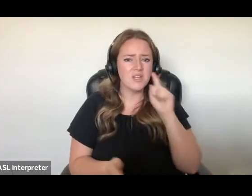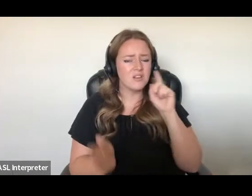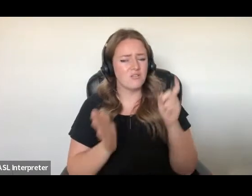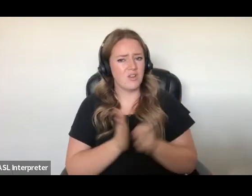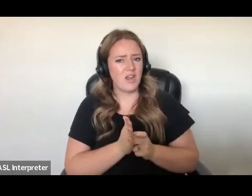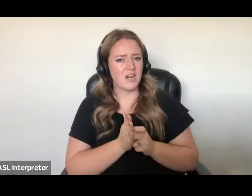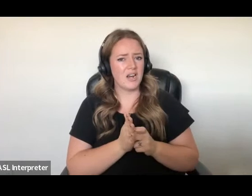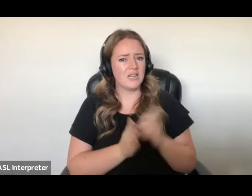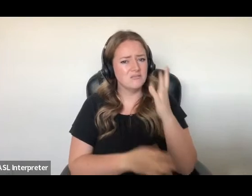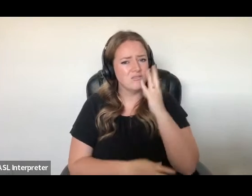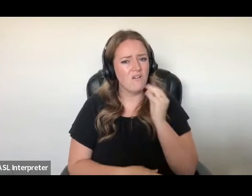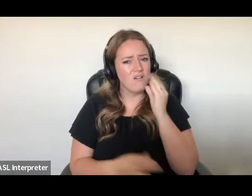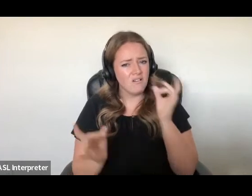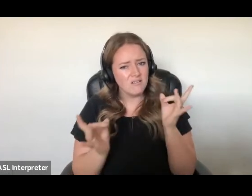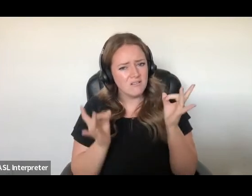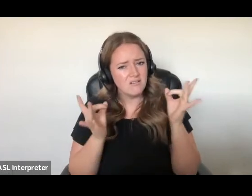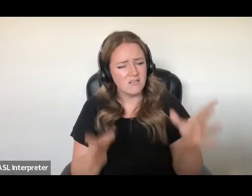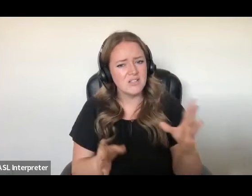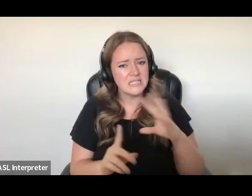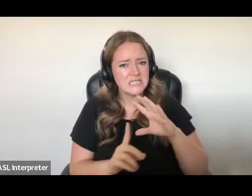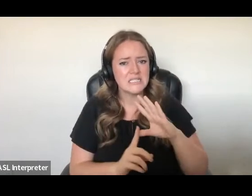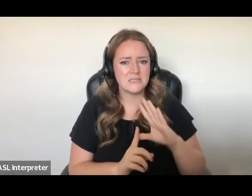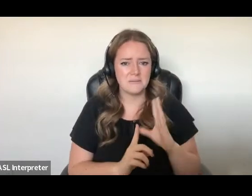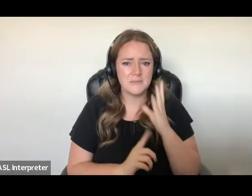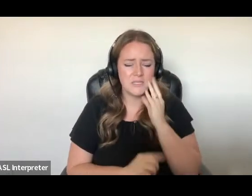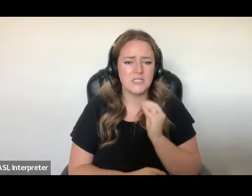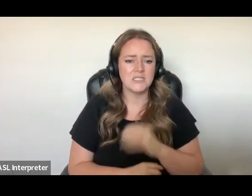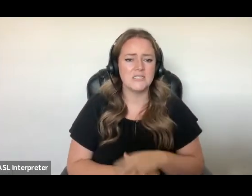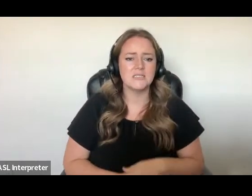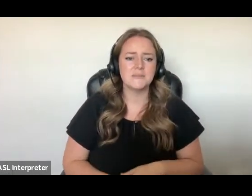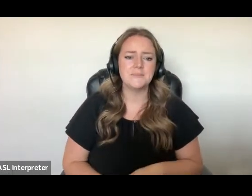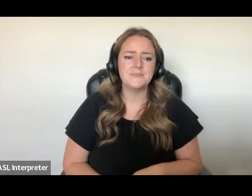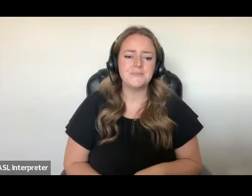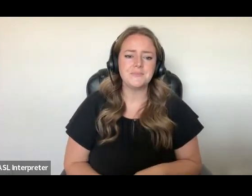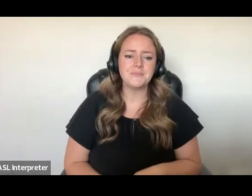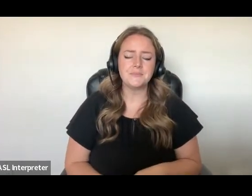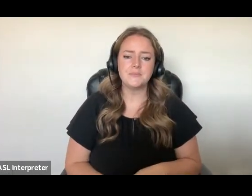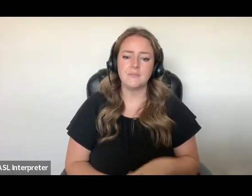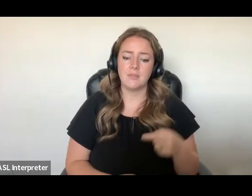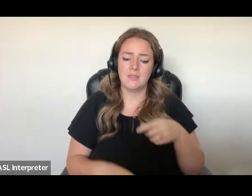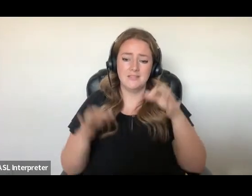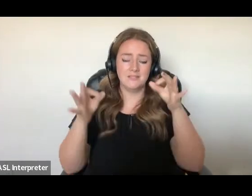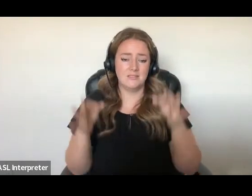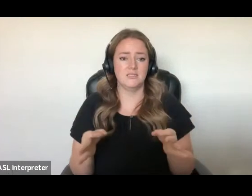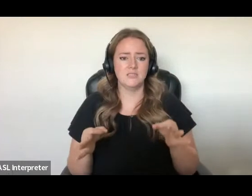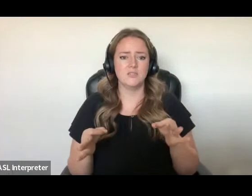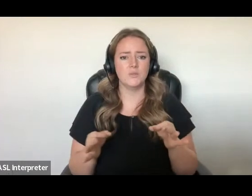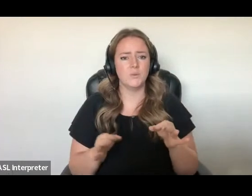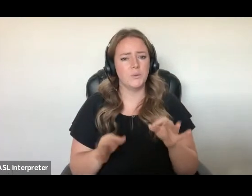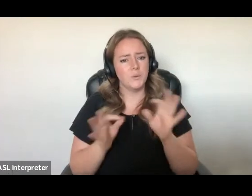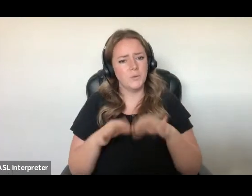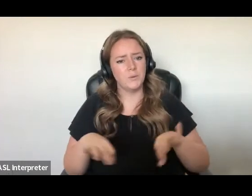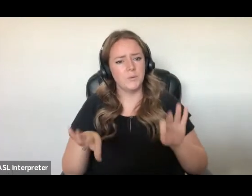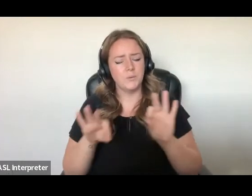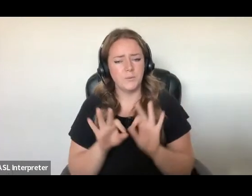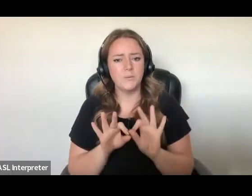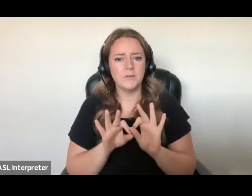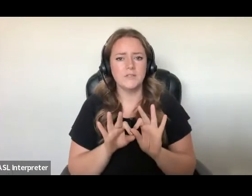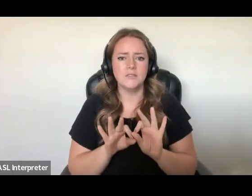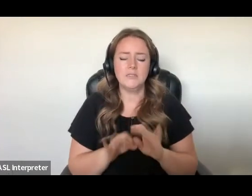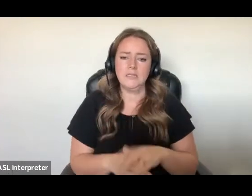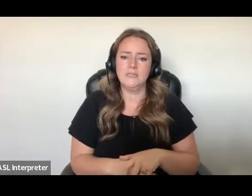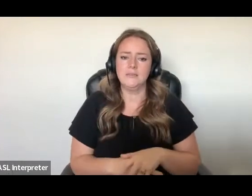cruel carceral system. The decision is also a critical repudiation of immigration detention as a whole.